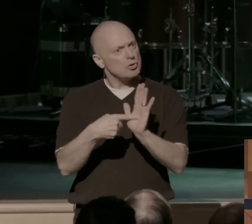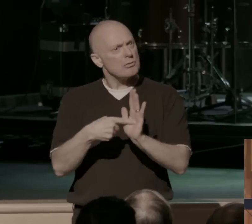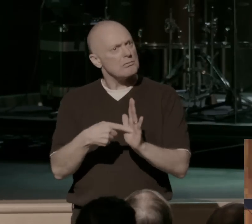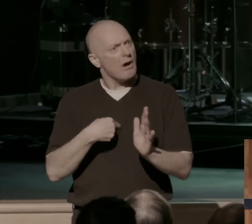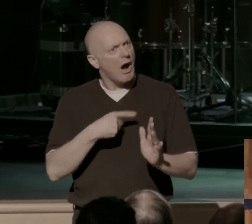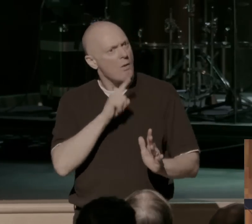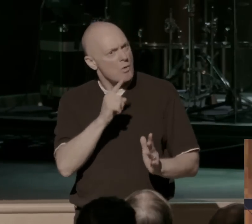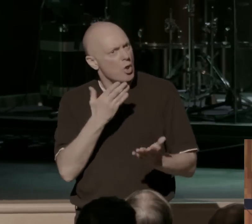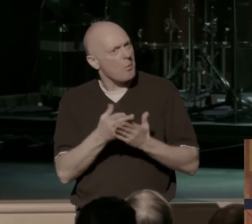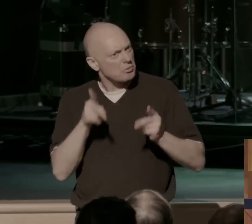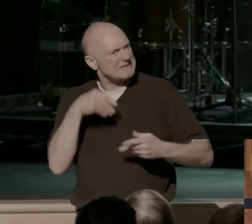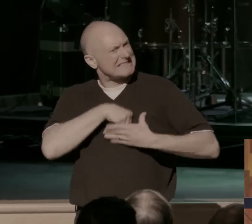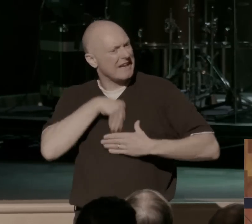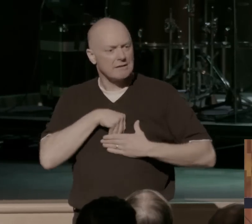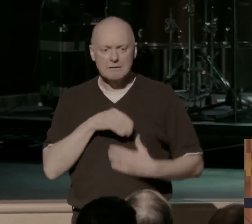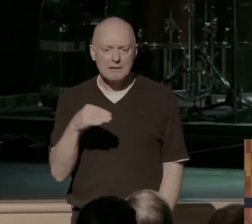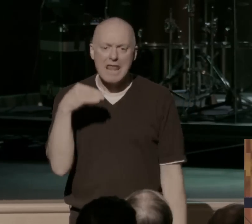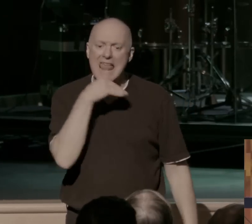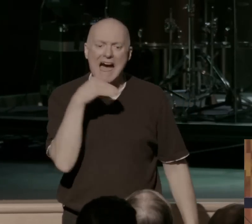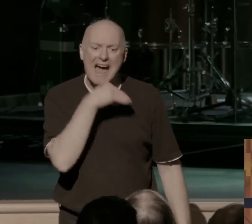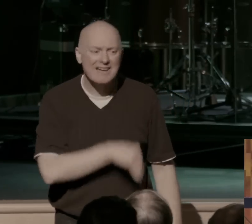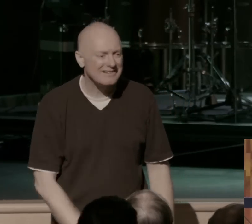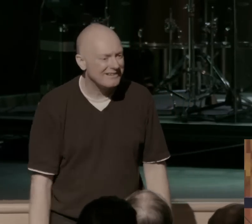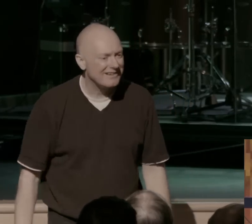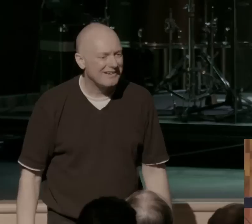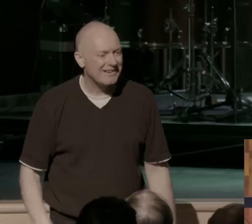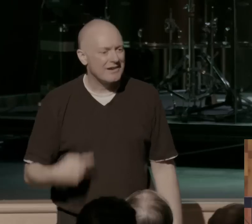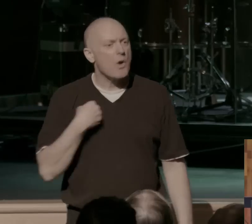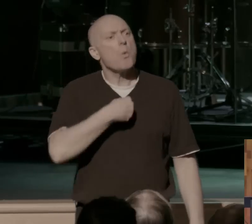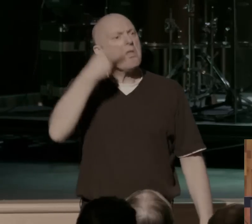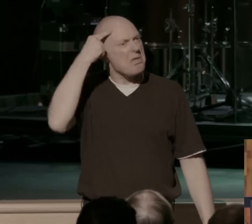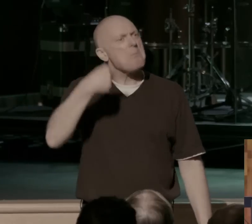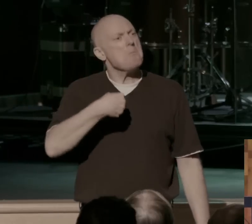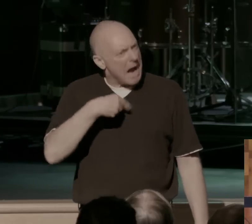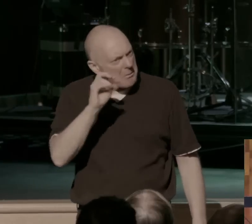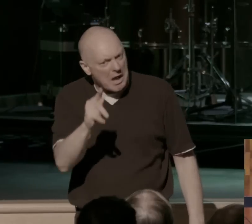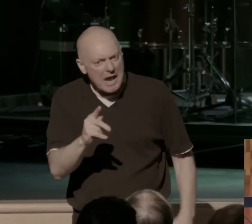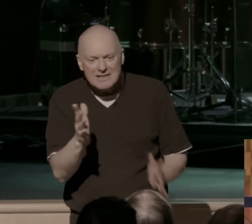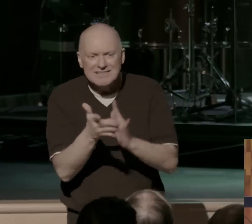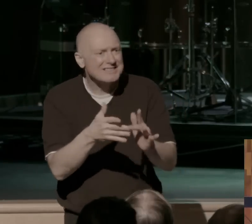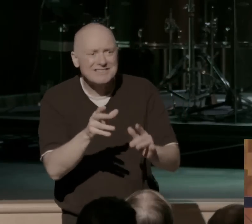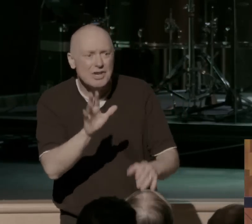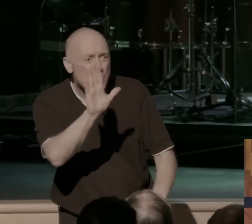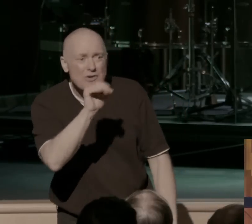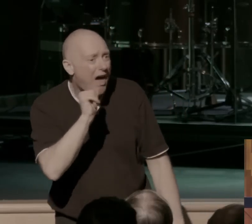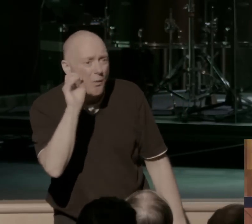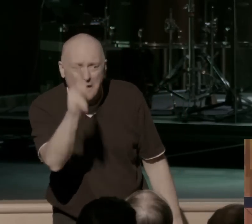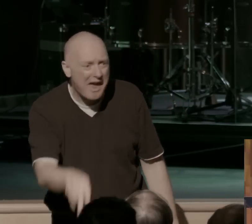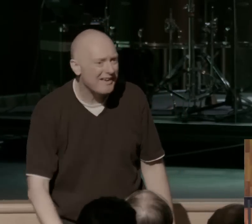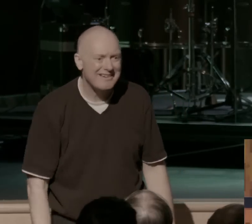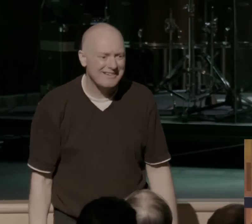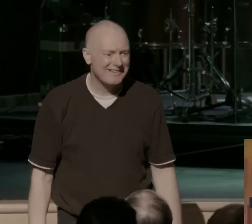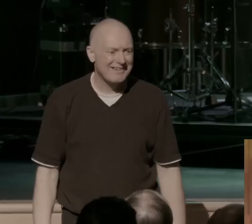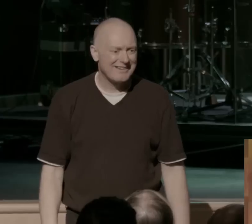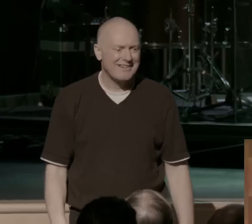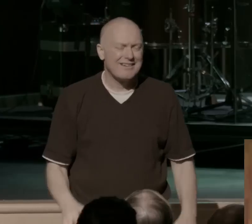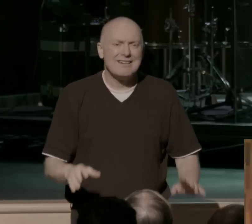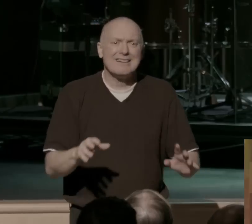am free. It's a lie. We think we're okay, and Jesus says, no, you're not okay. You don't just need a little cleaning